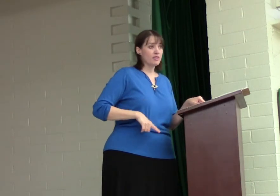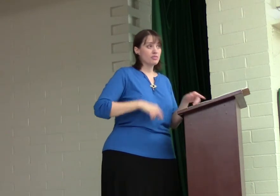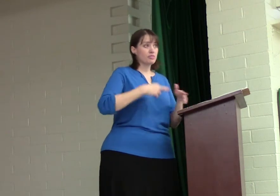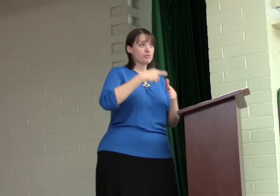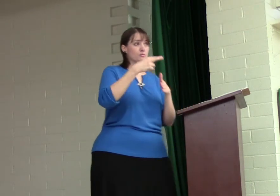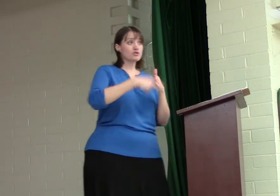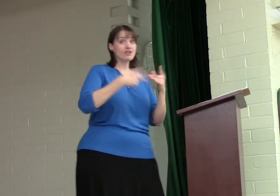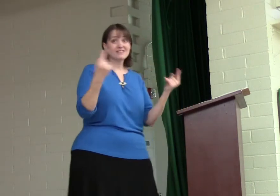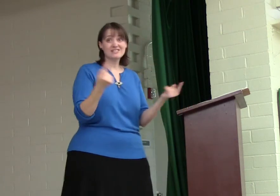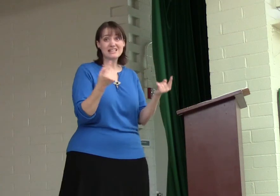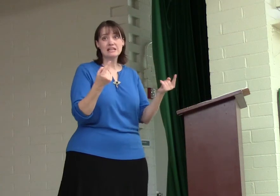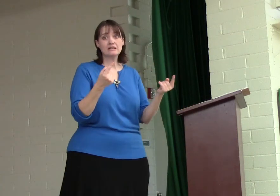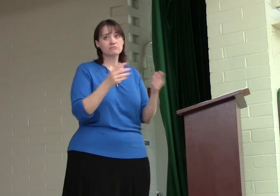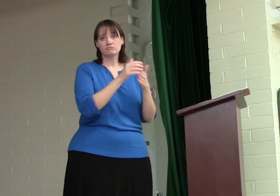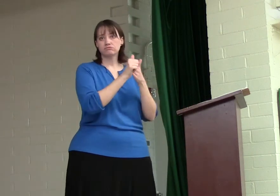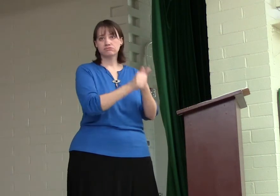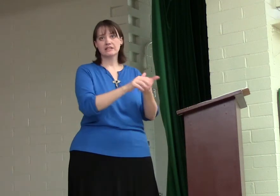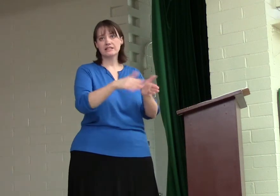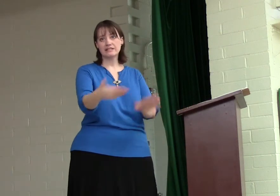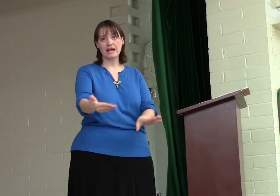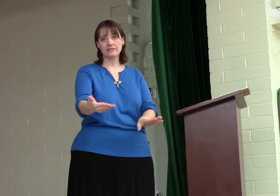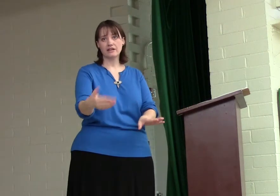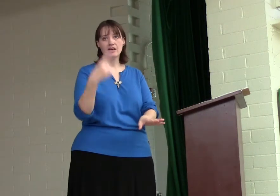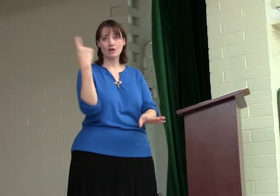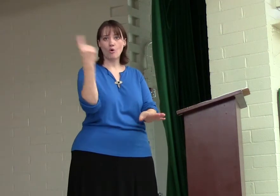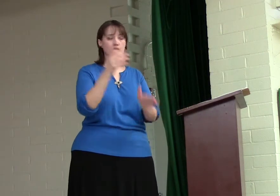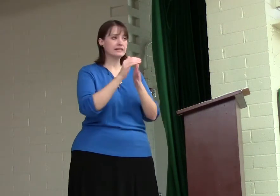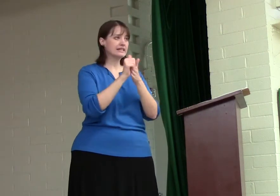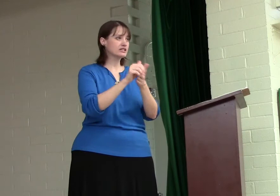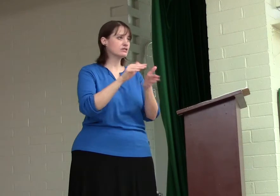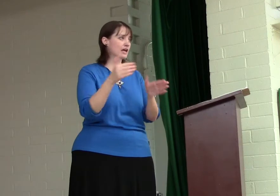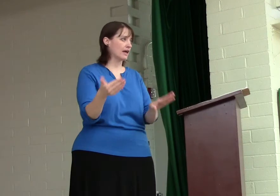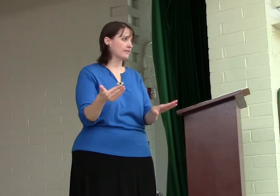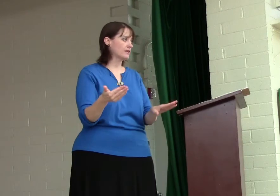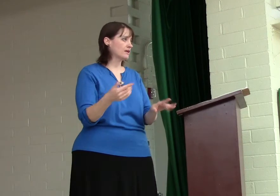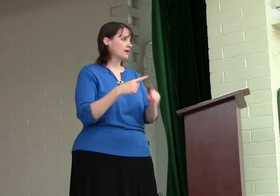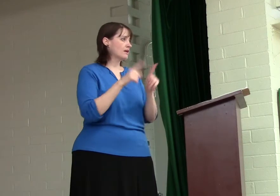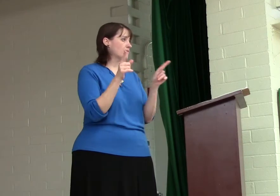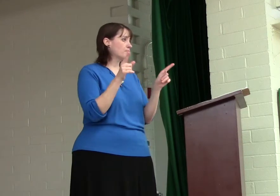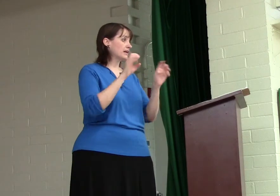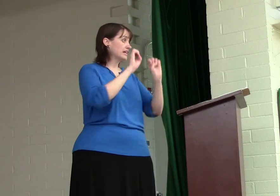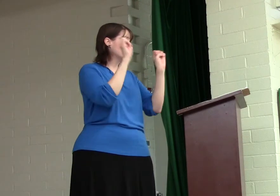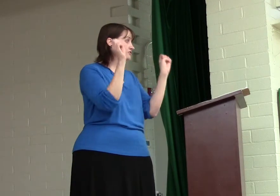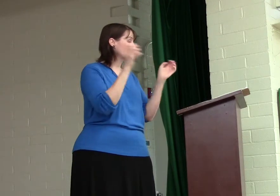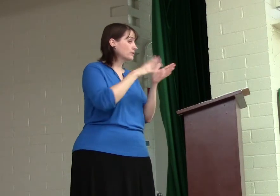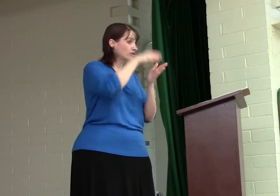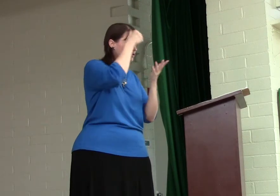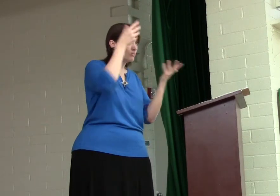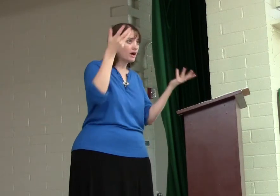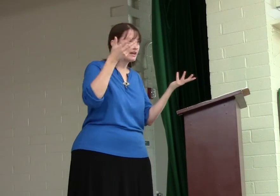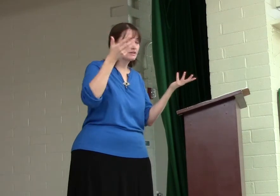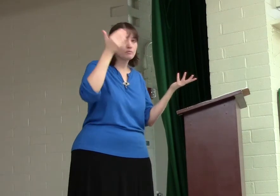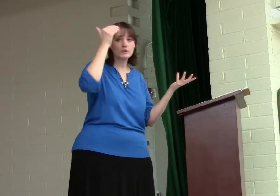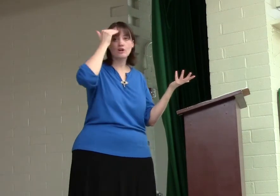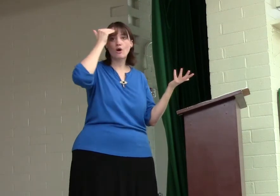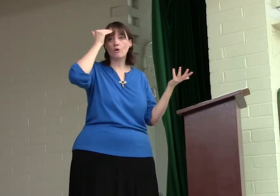The result of sin is death. It only leads to death. But Easter we learn what? We know